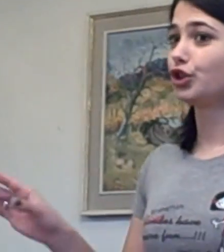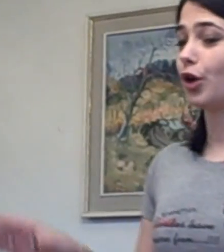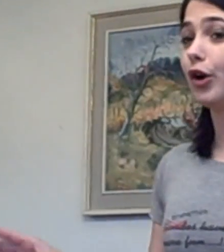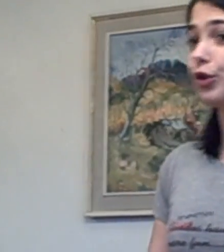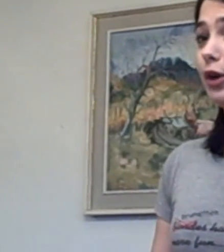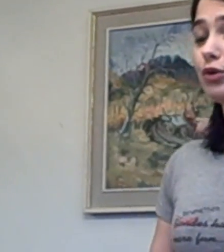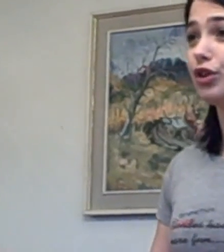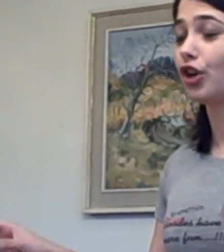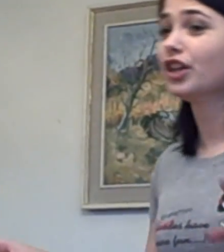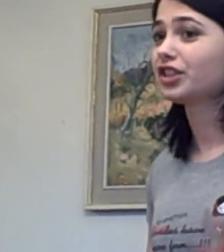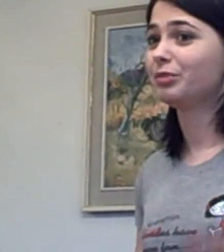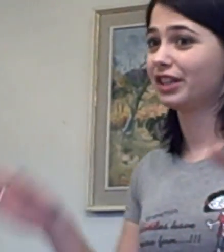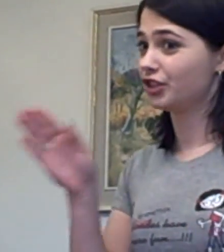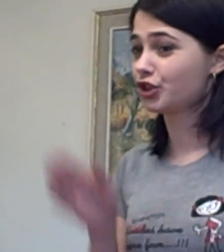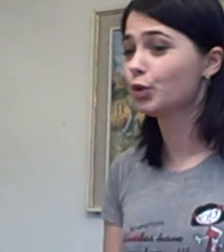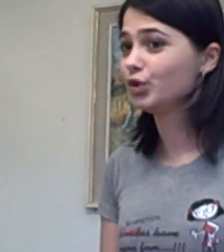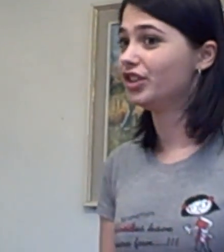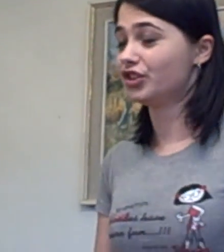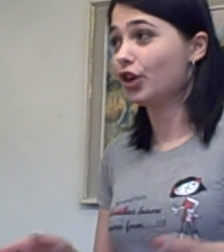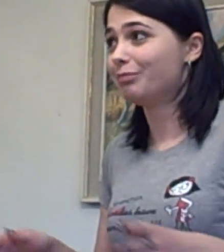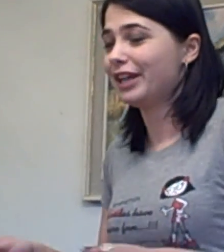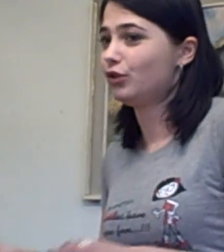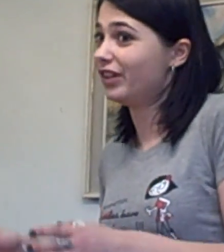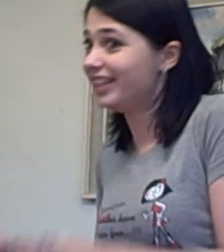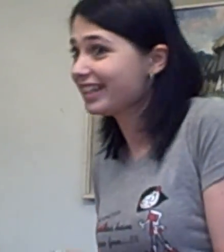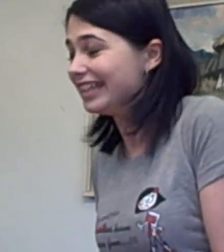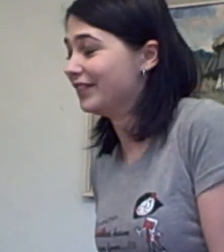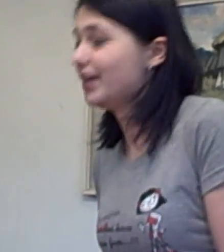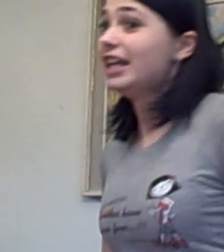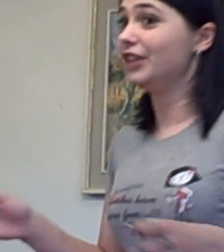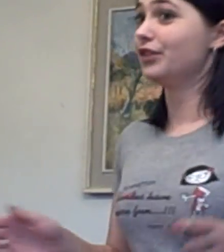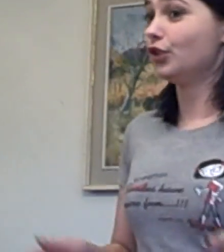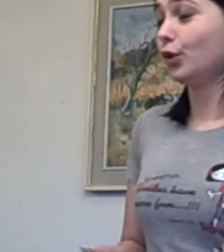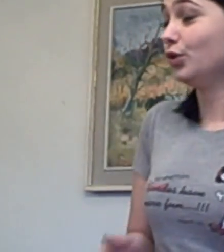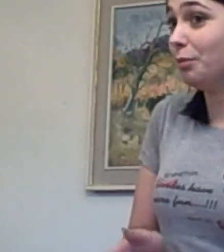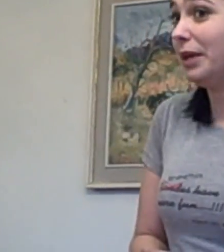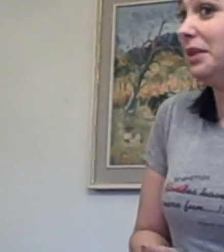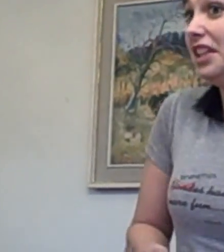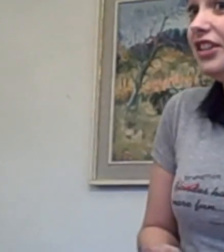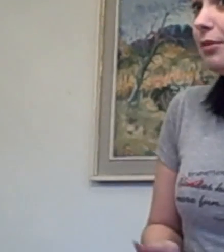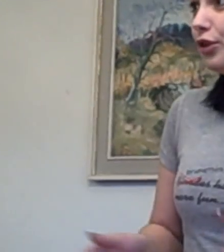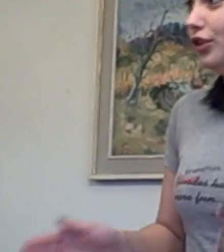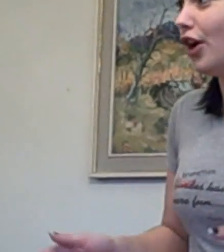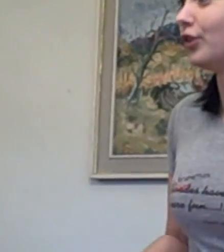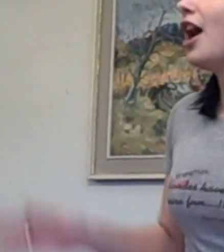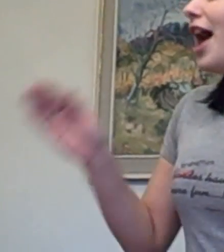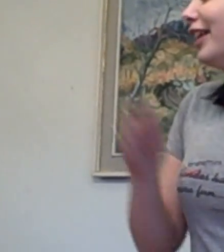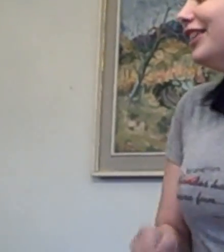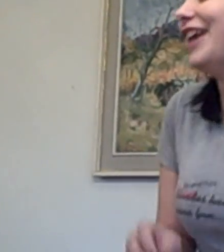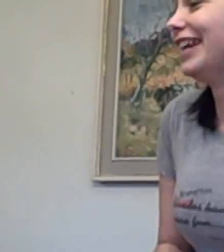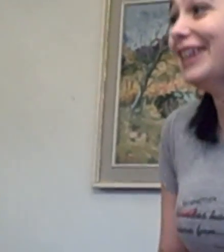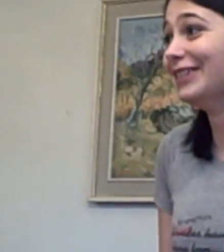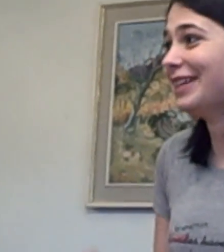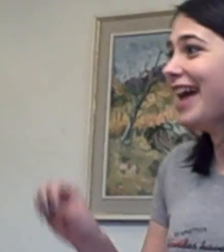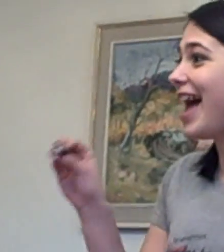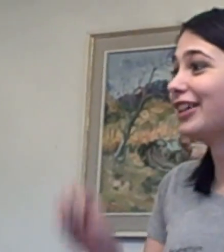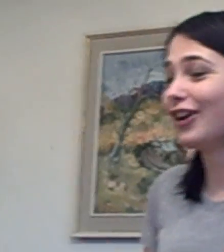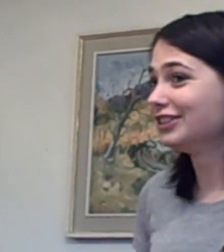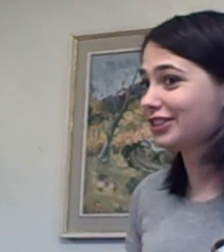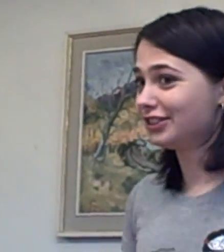going to the concert. Because shoes does not make you addictive, even though you maybe need them or not. And concert does